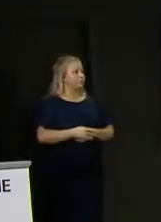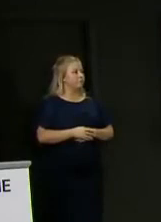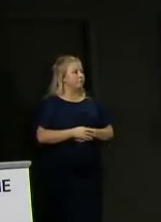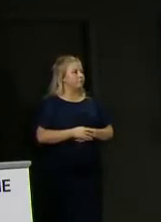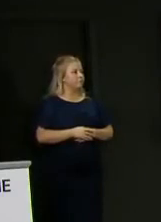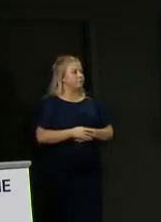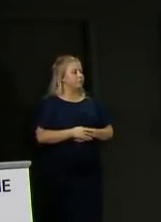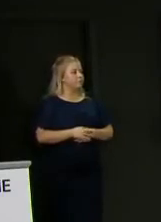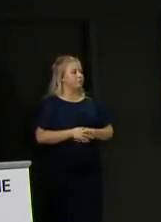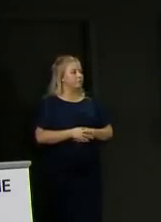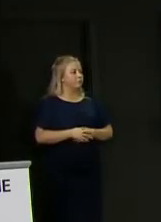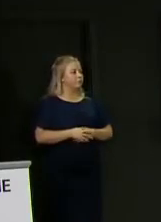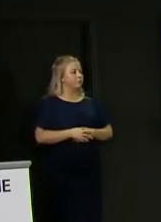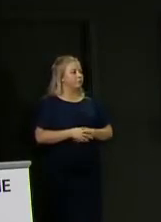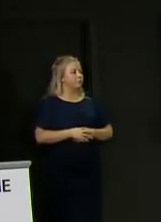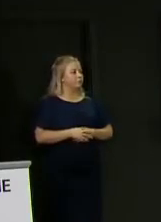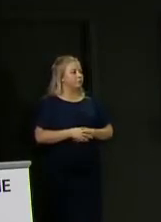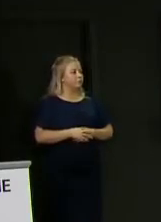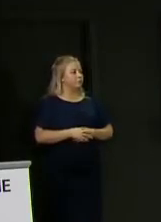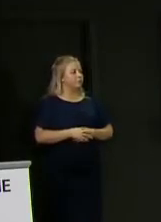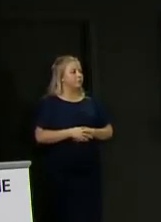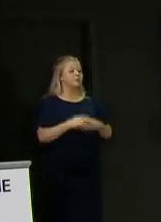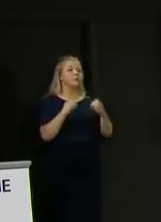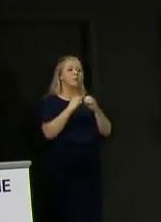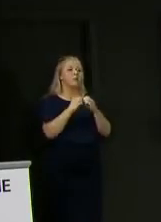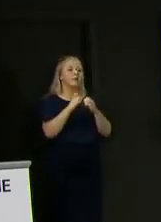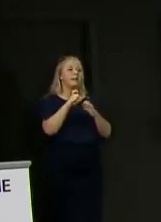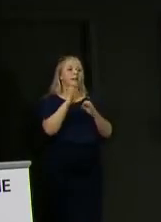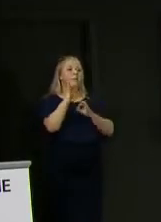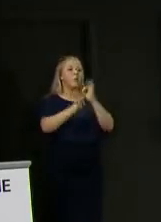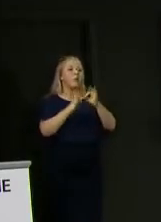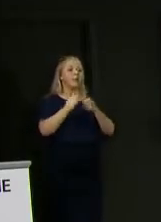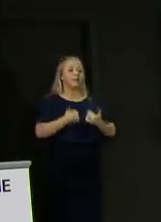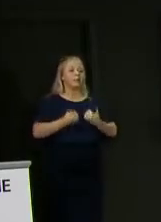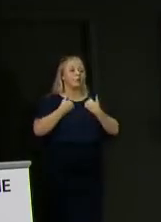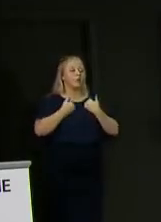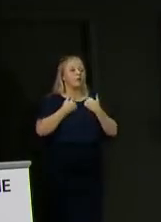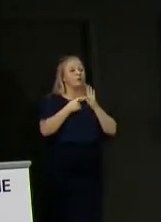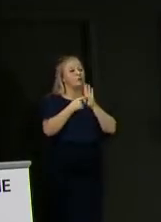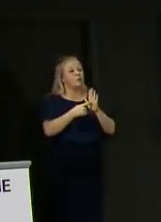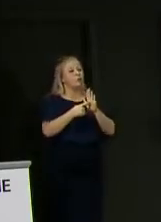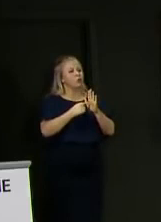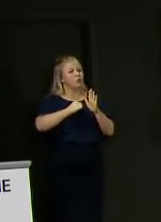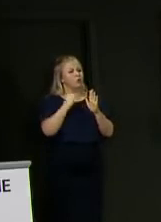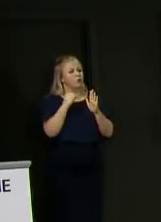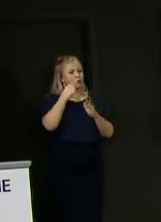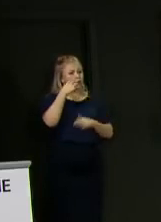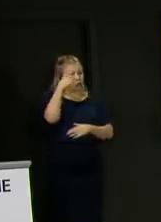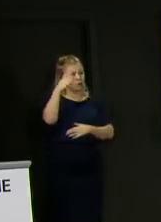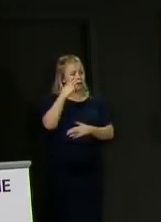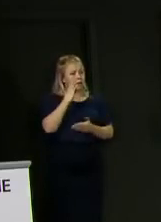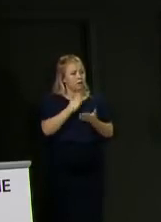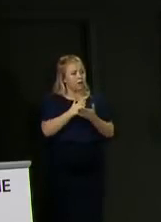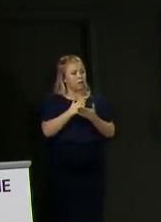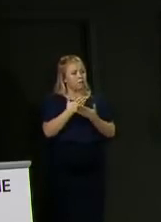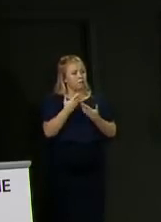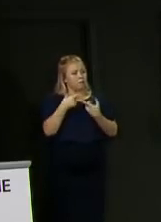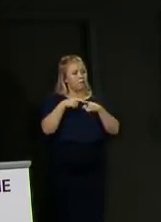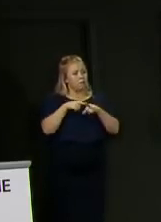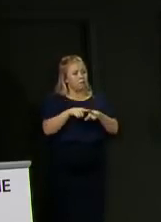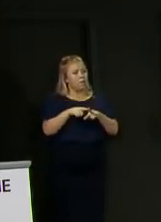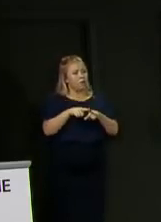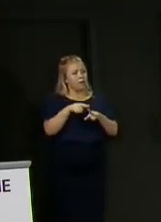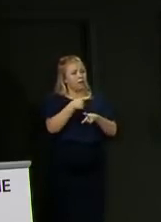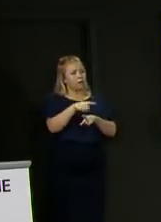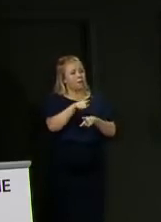Hello First Minister the BBC's polling this morning showed that the Scottish government is very much in tune with concerns